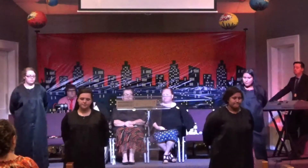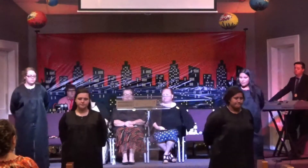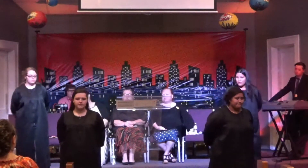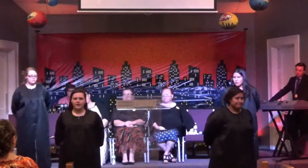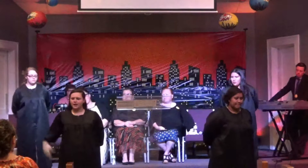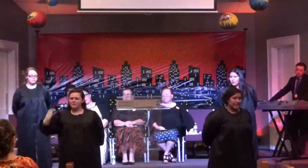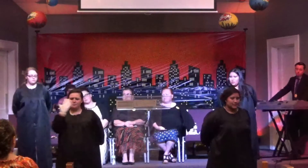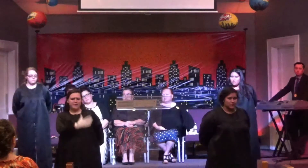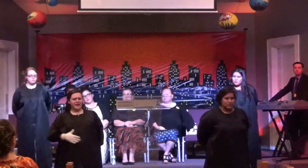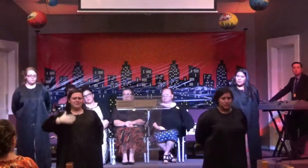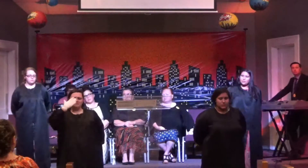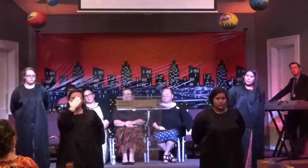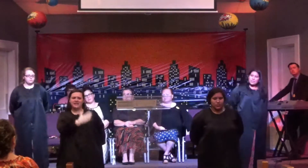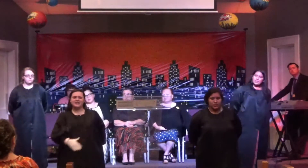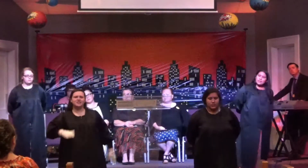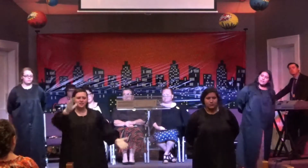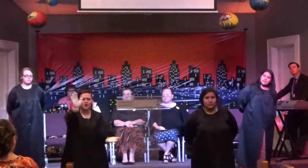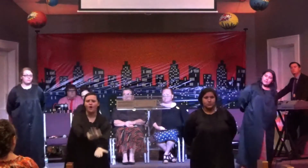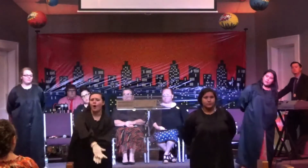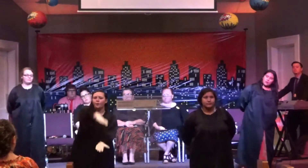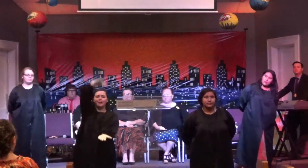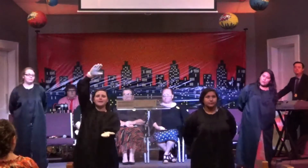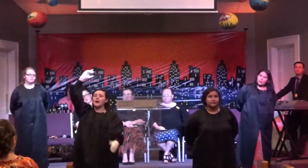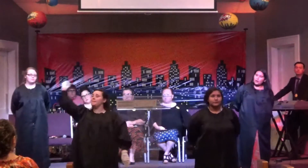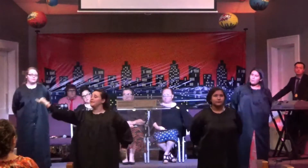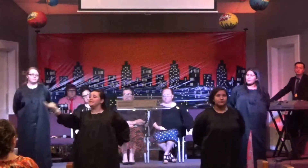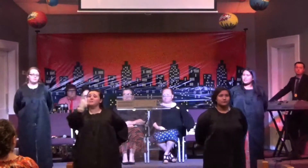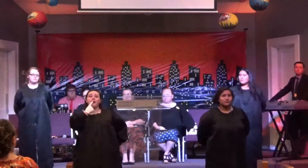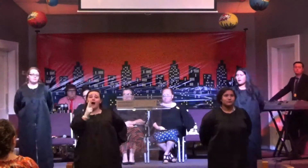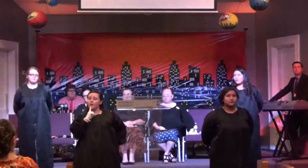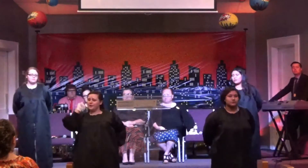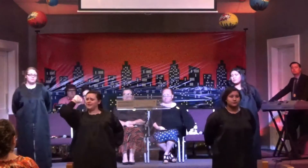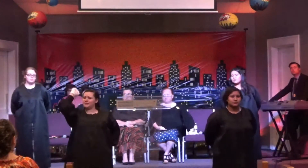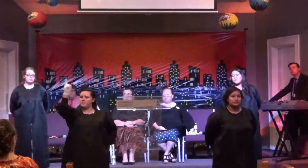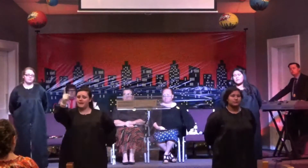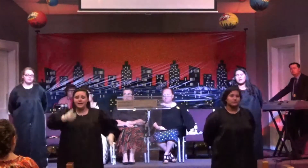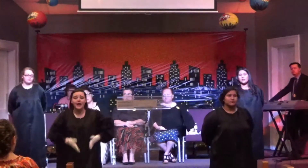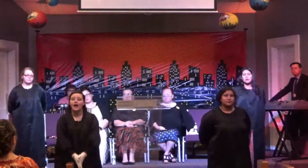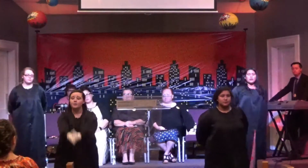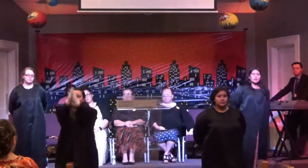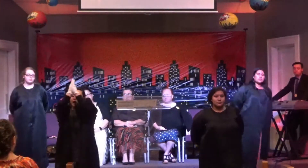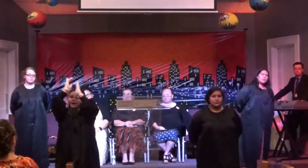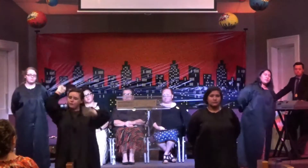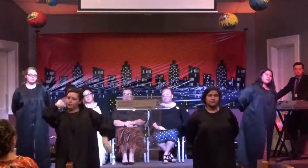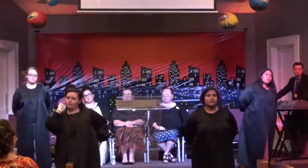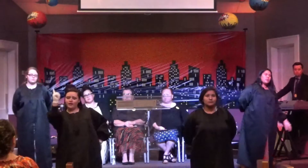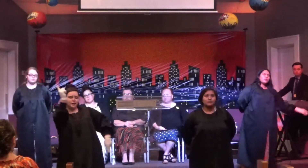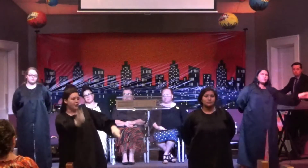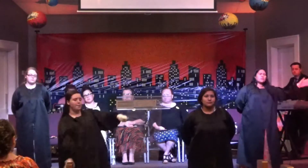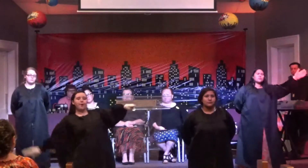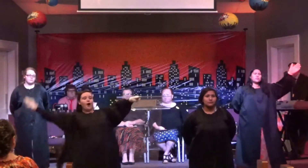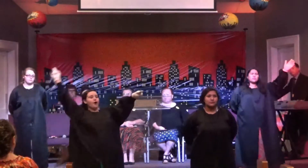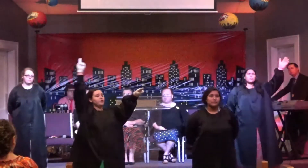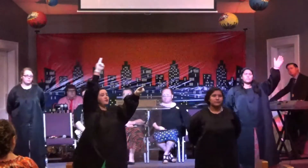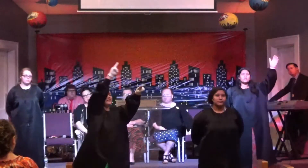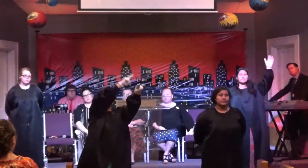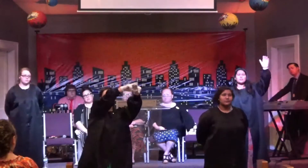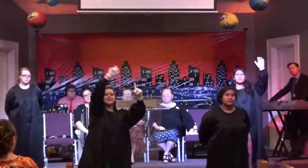You beg him please to open up his mouth And speak and pray for you upon your knees